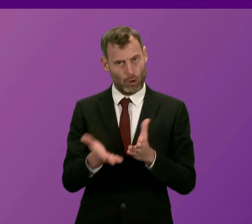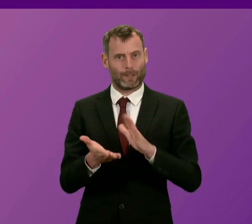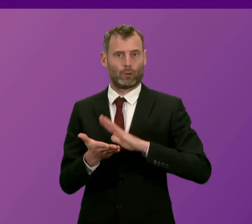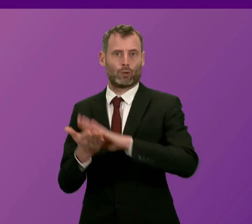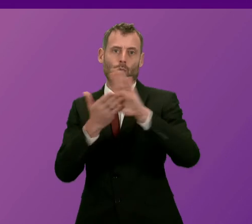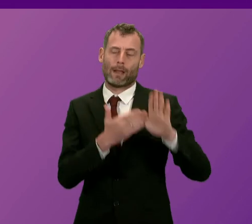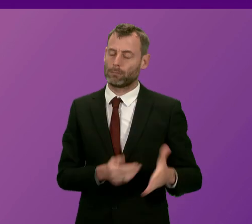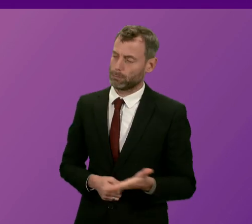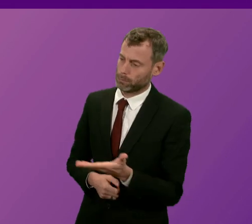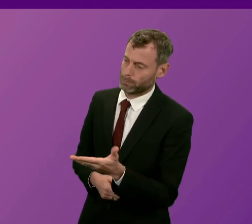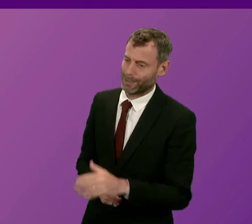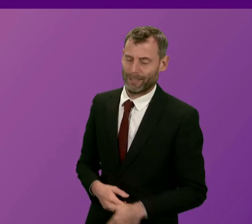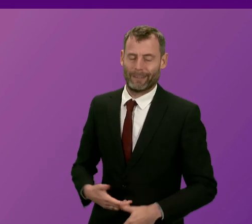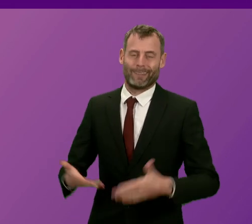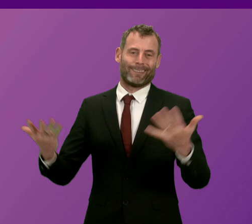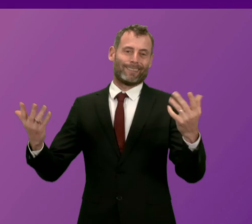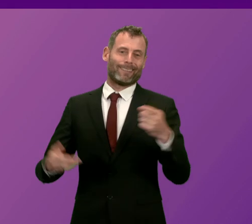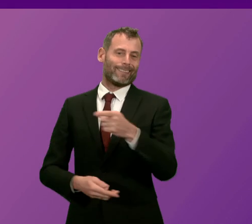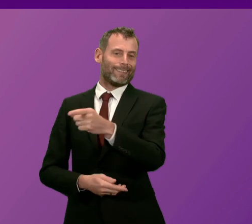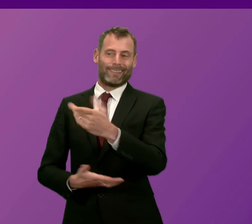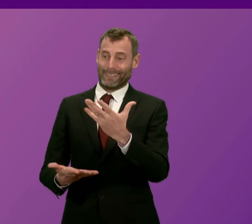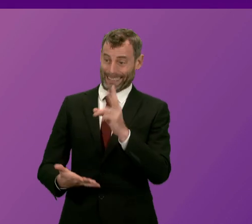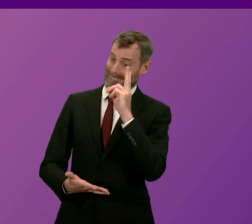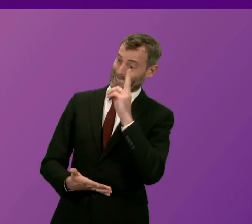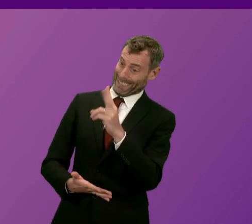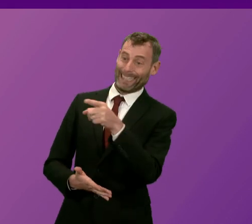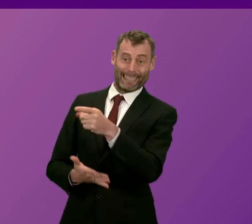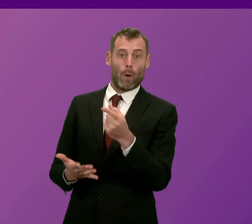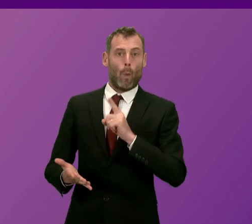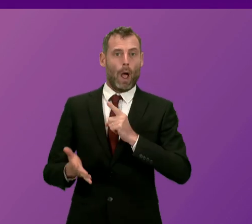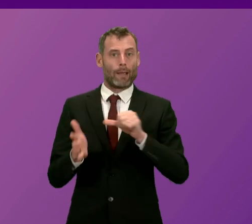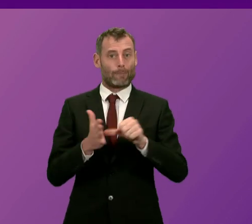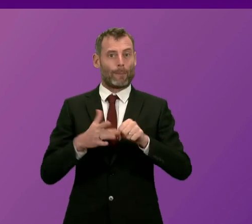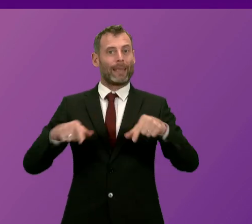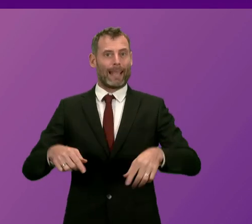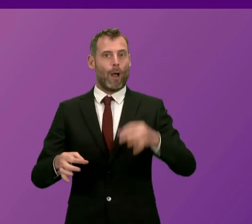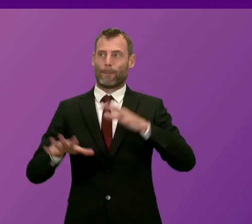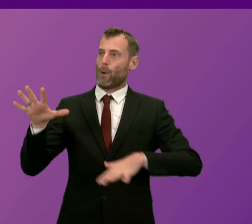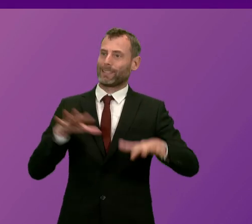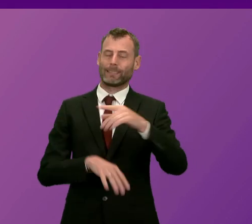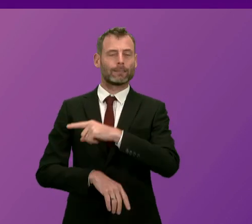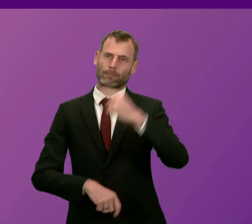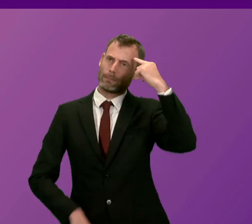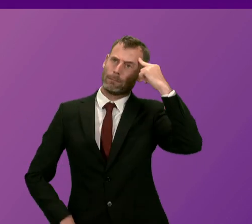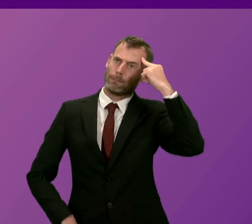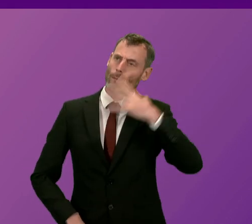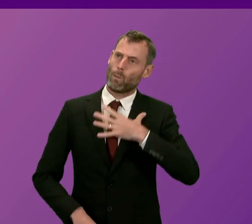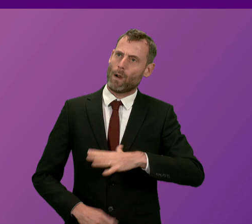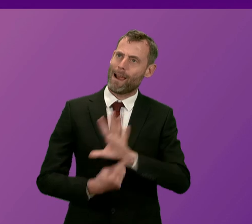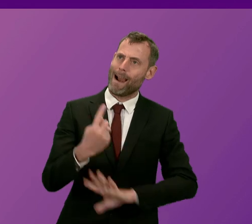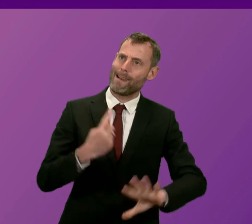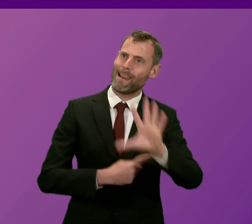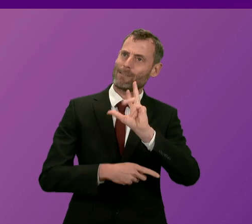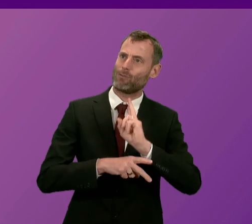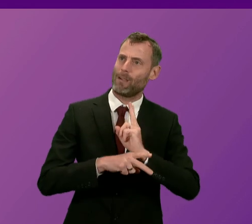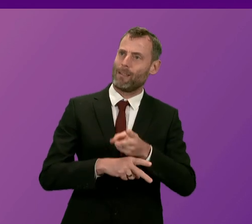This really does sum up what's wrong with politics in Scotland. Plans for a national care service that are costing